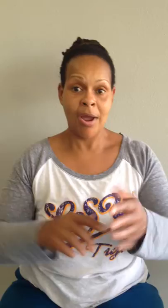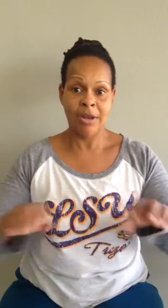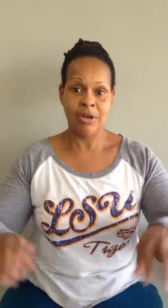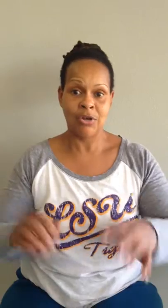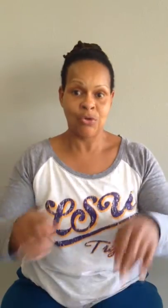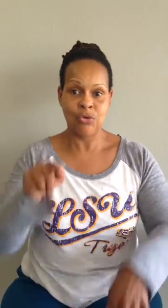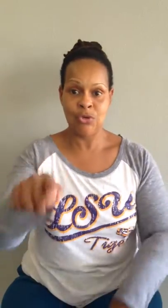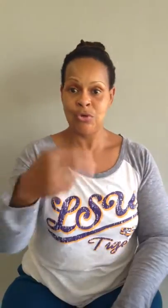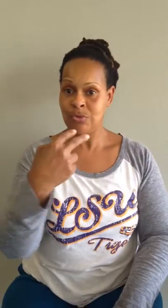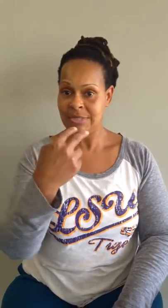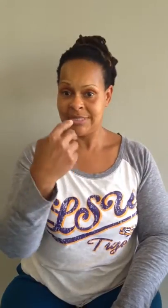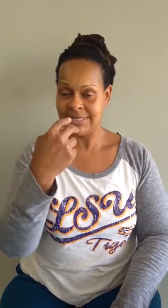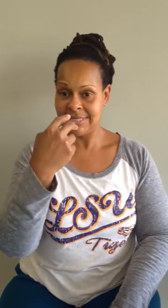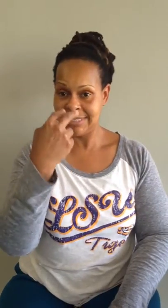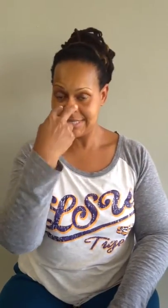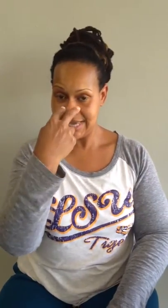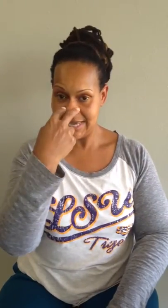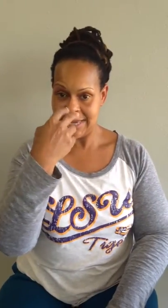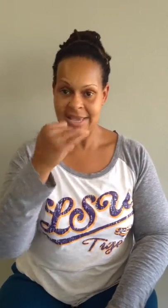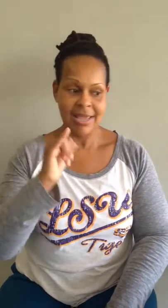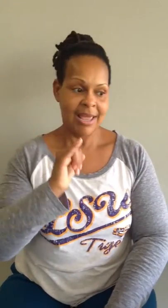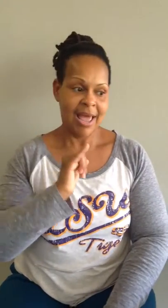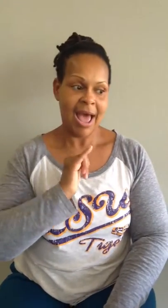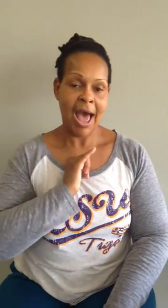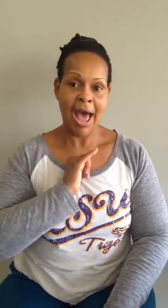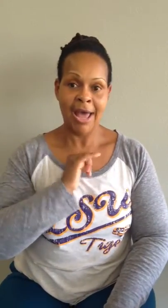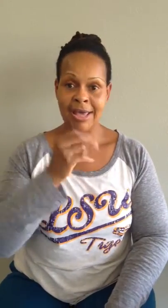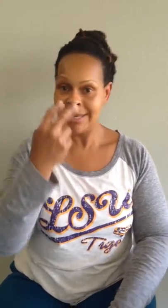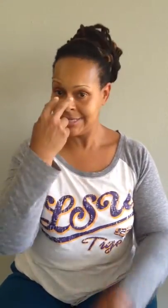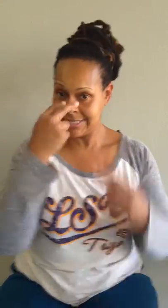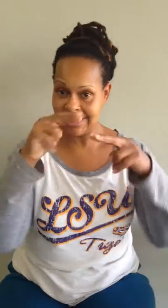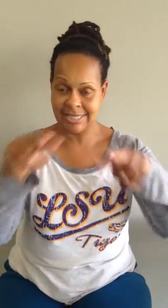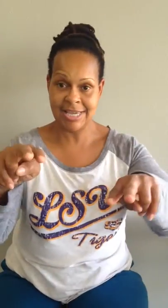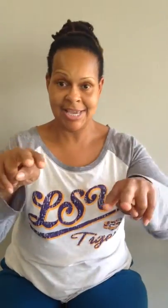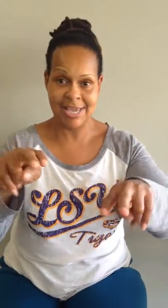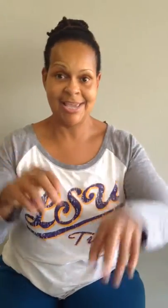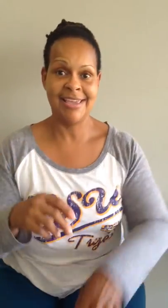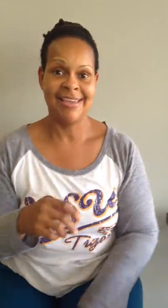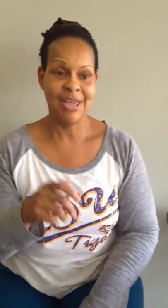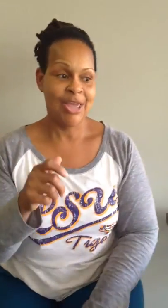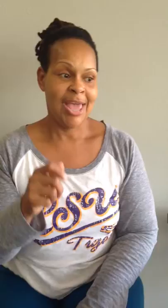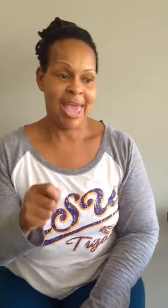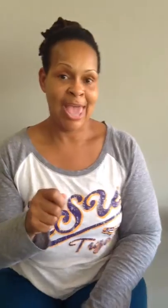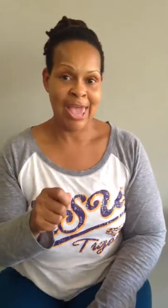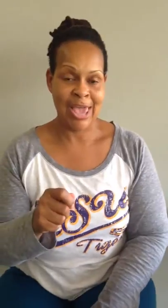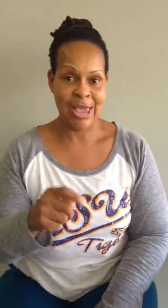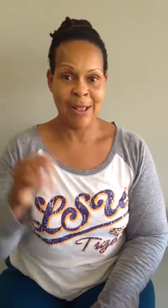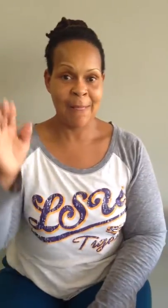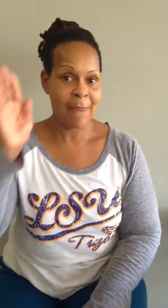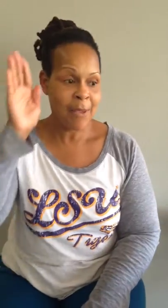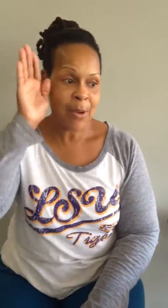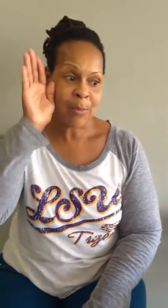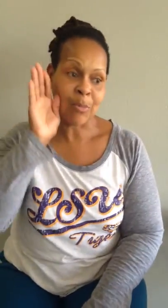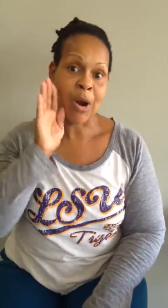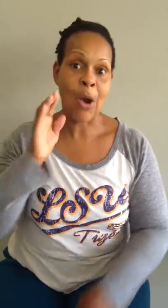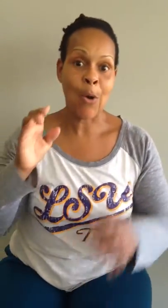what do you see? I see a brown